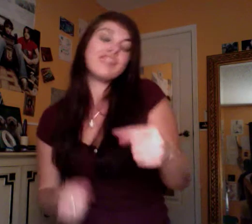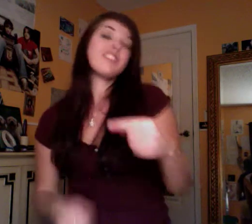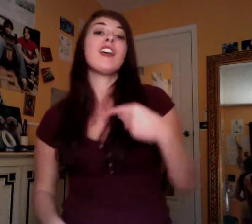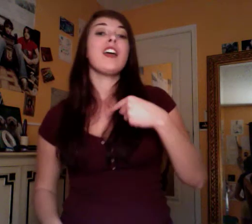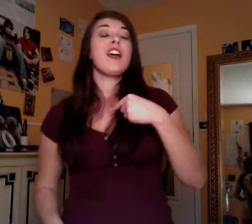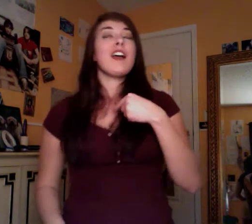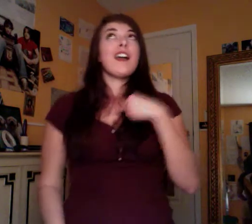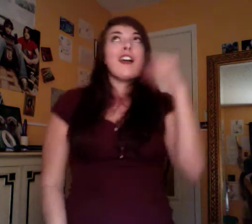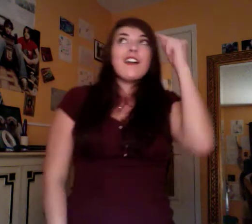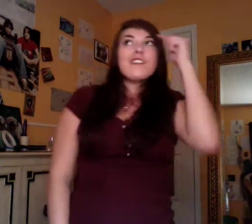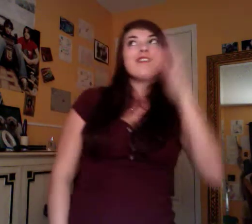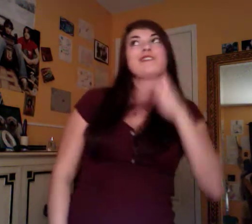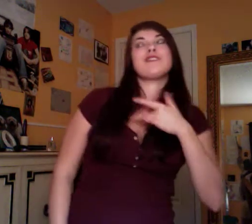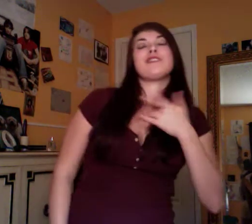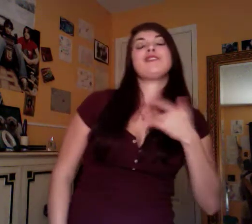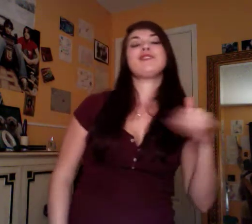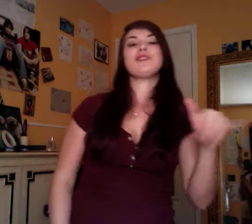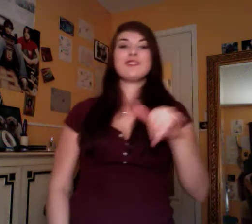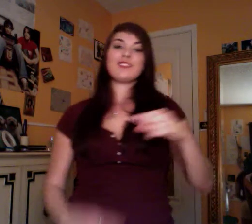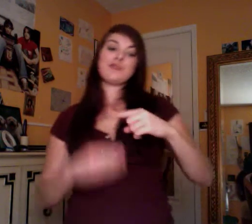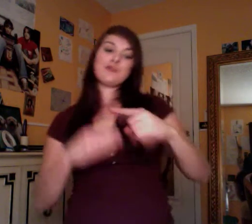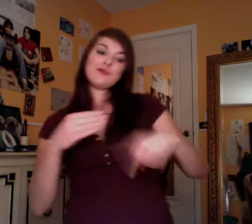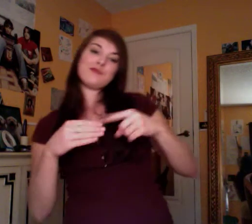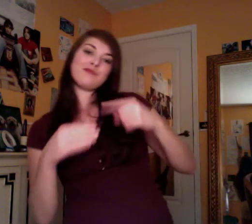and I think you like me too.